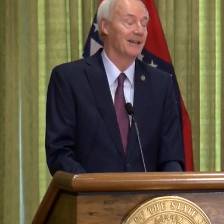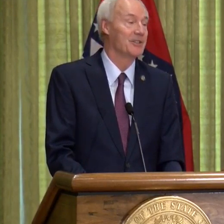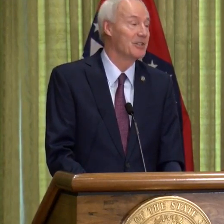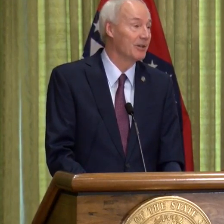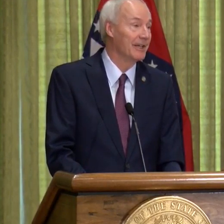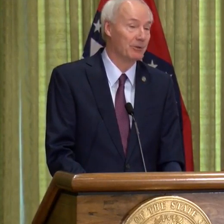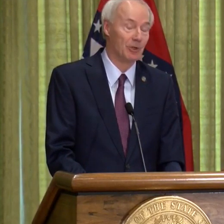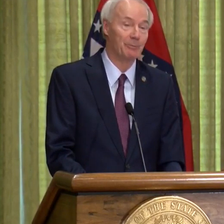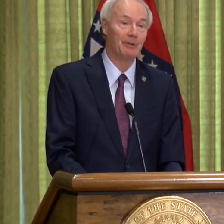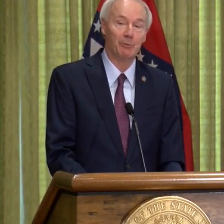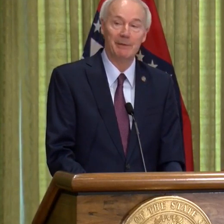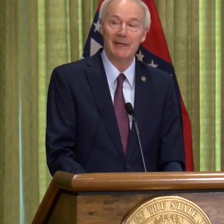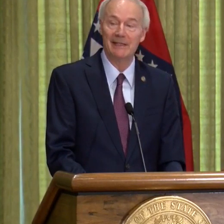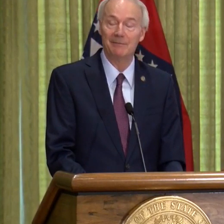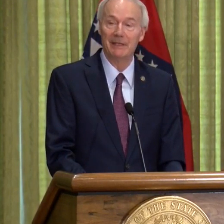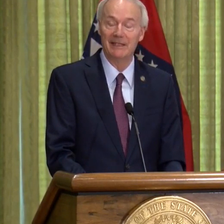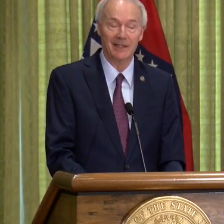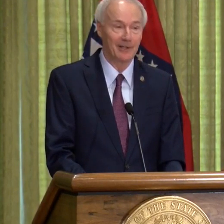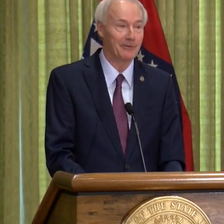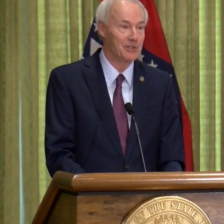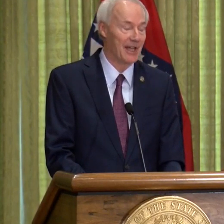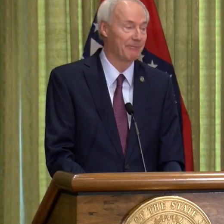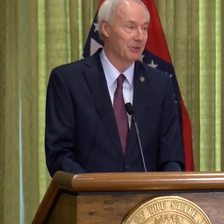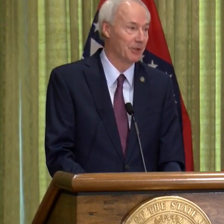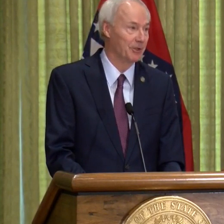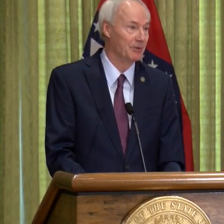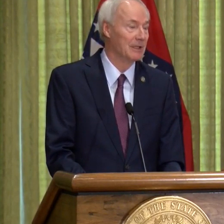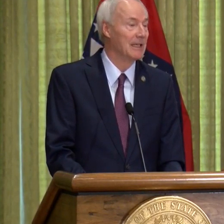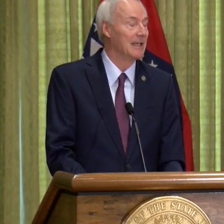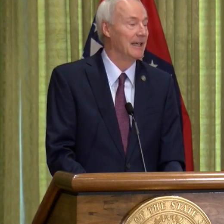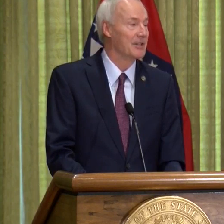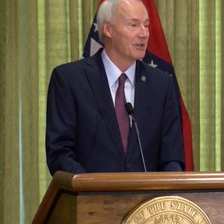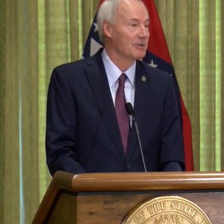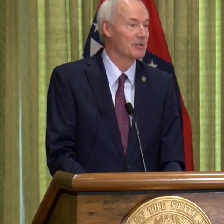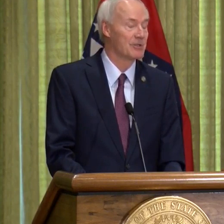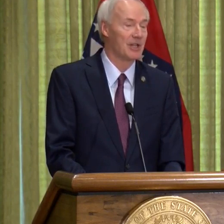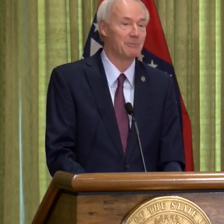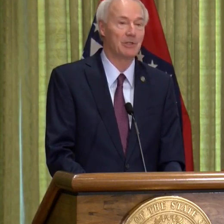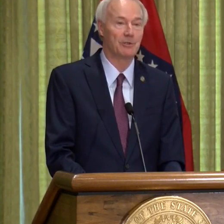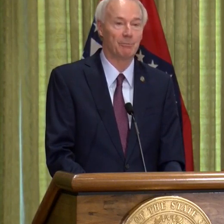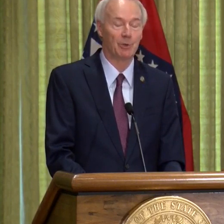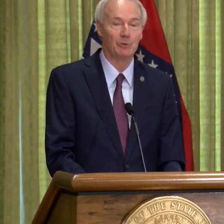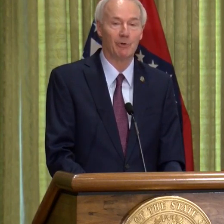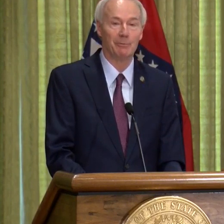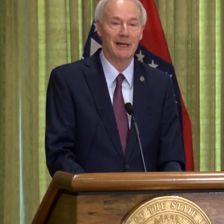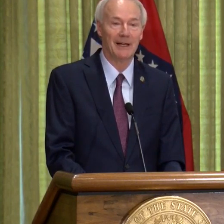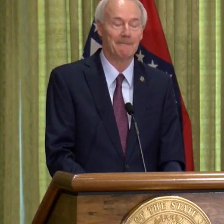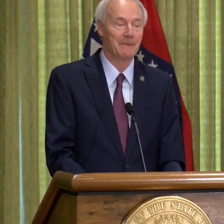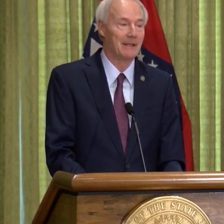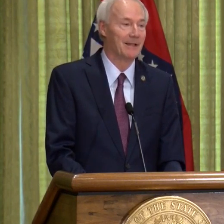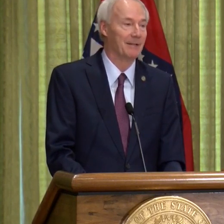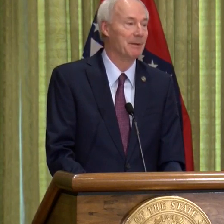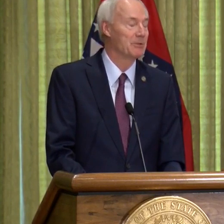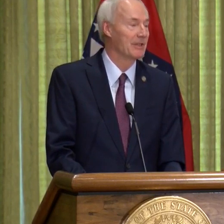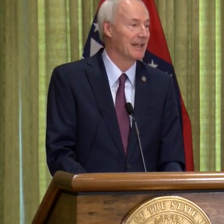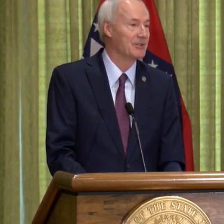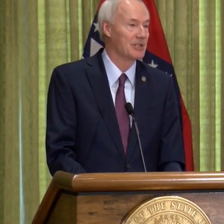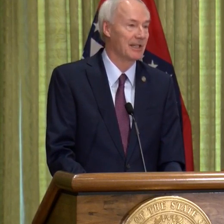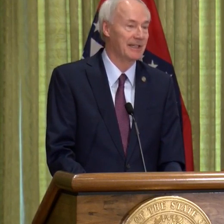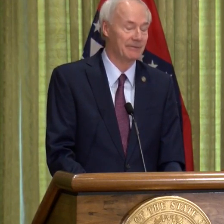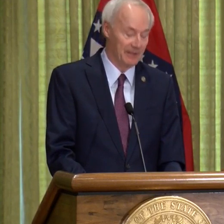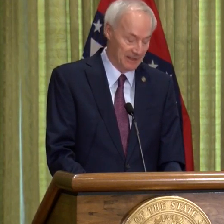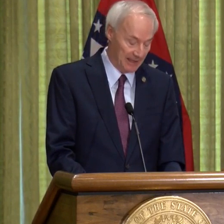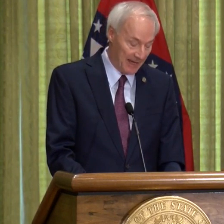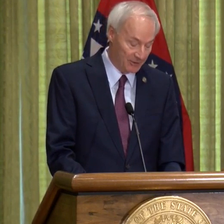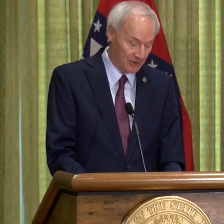steering group that we'll be meeting later this afternoon. And it's also subject to approval by members of the